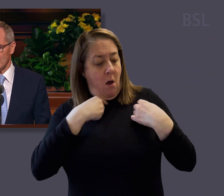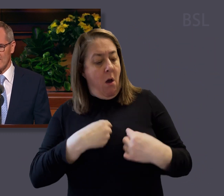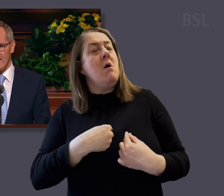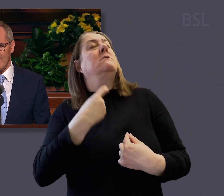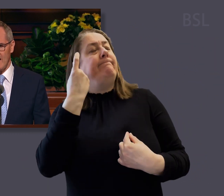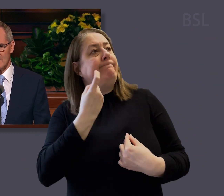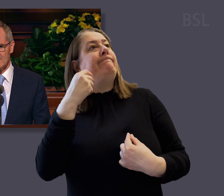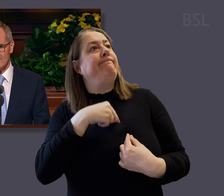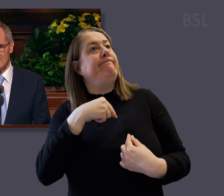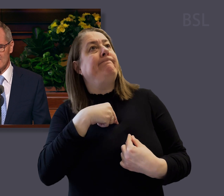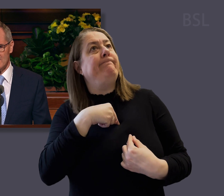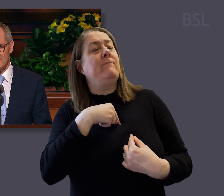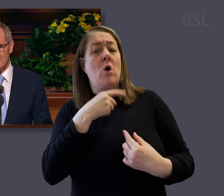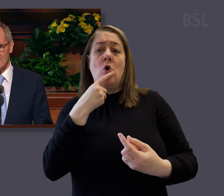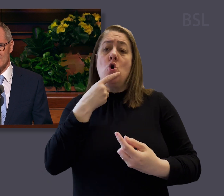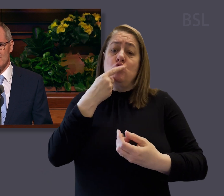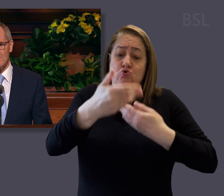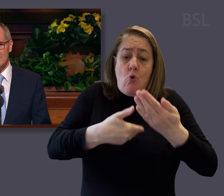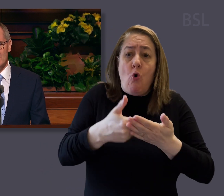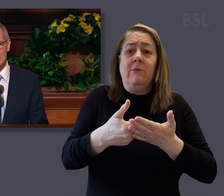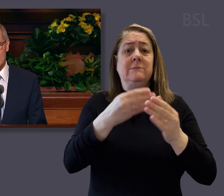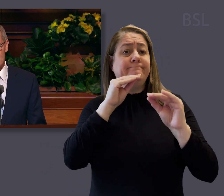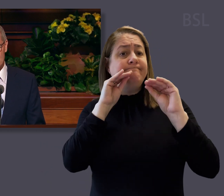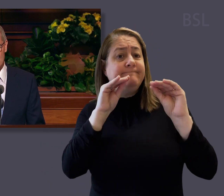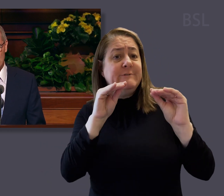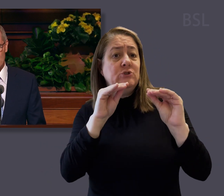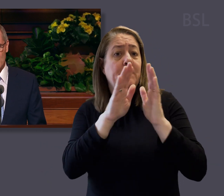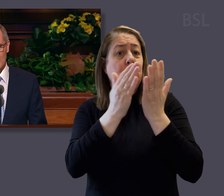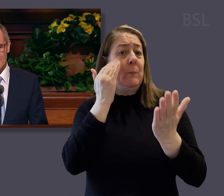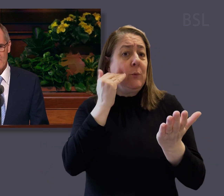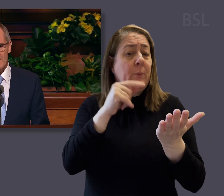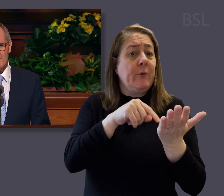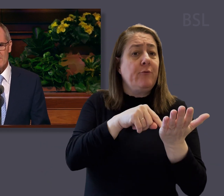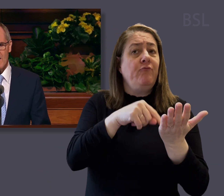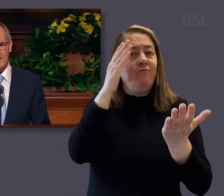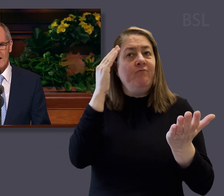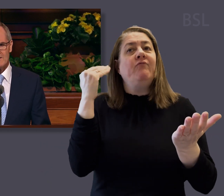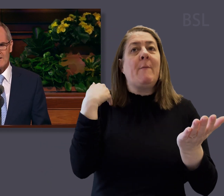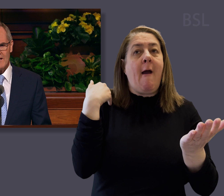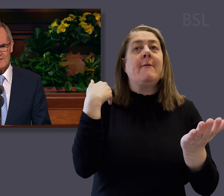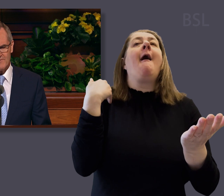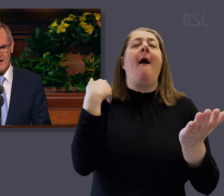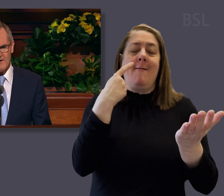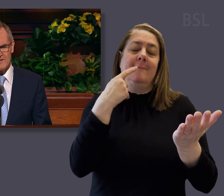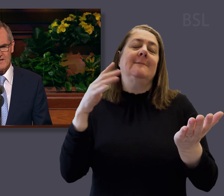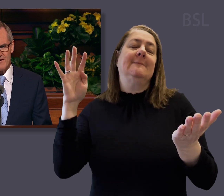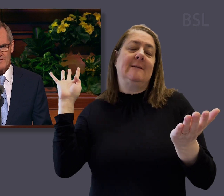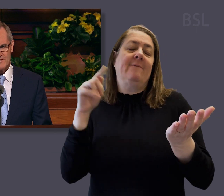it in our hearts. The stories and teachings in the Book of Mormon remind us and testify of the Saviour's